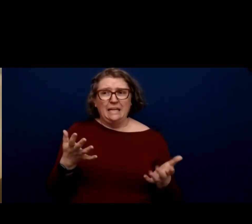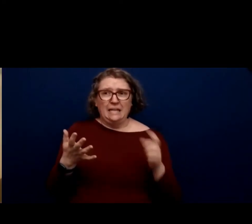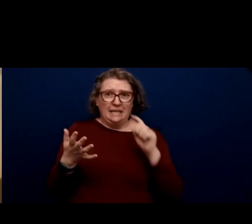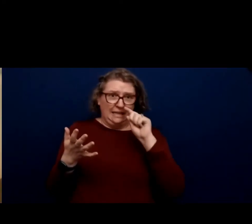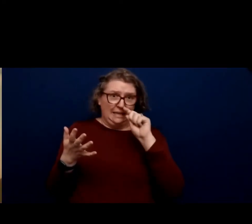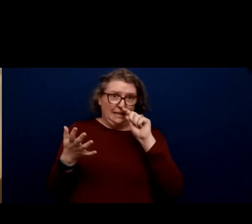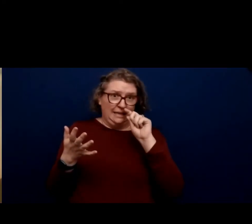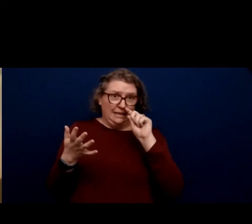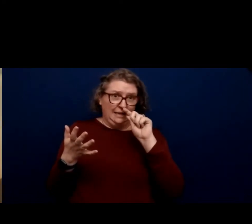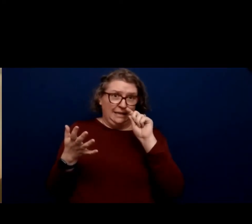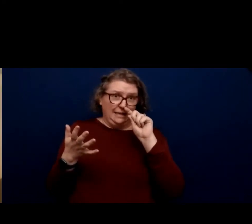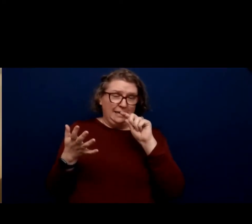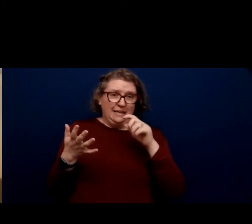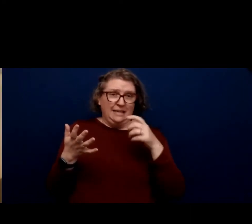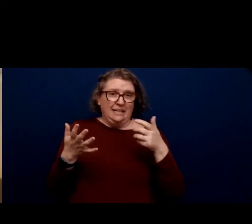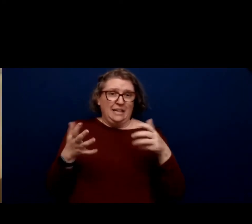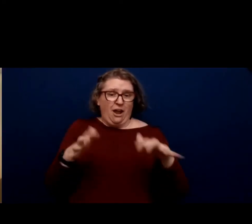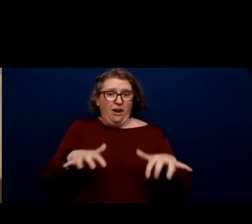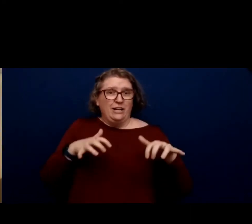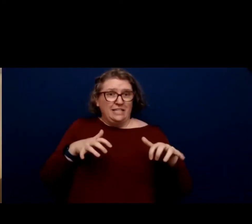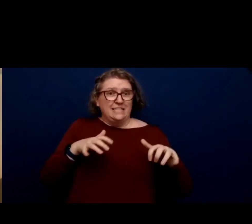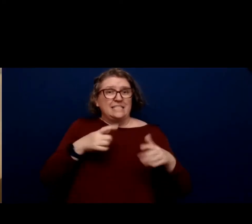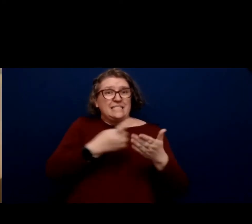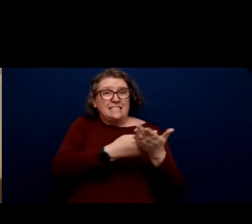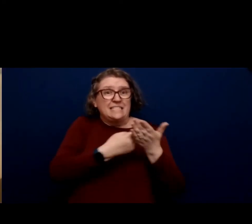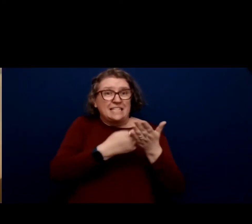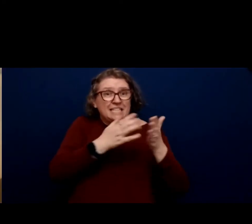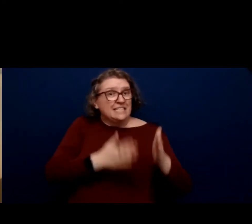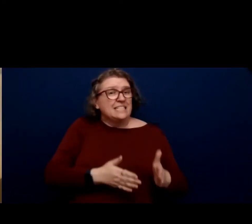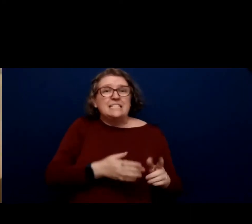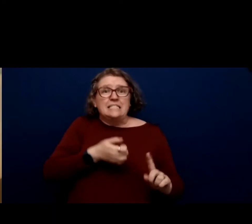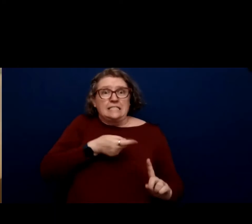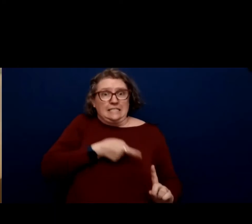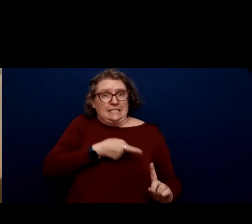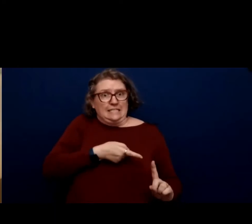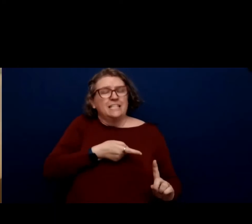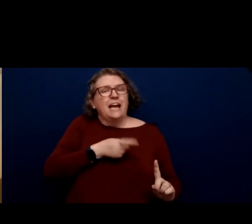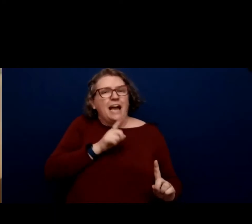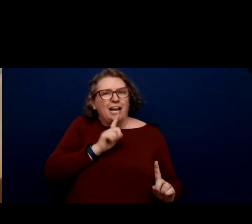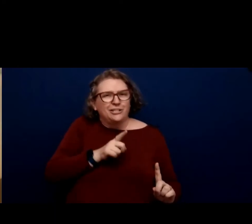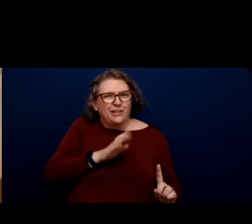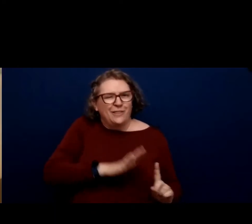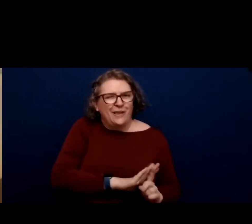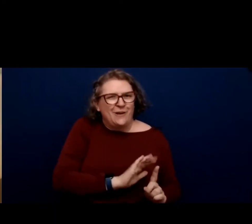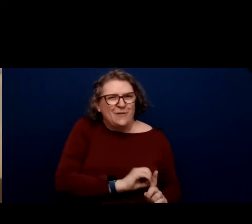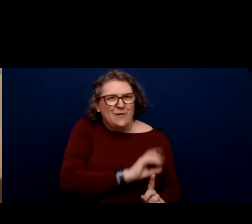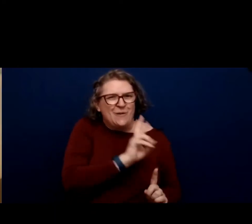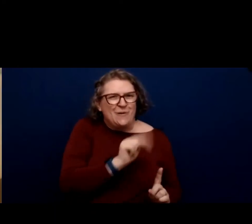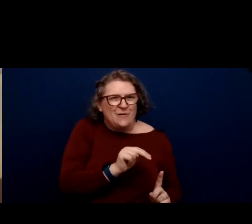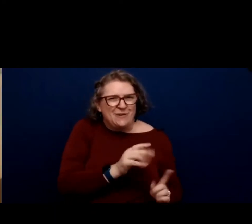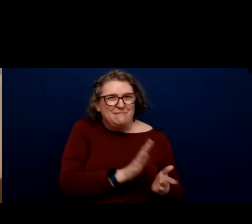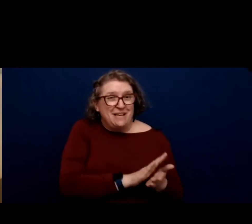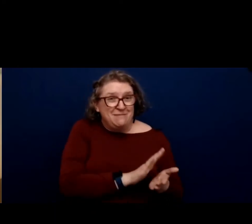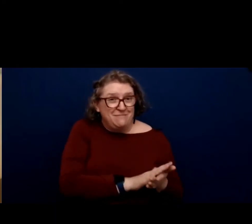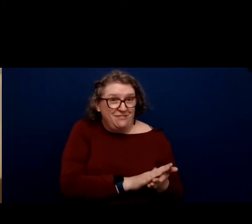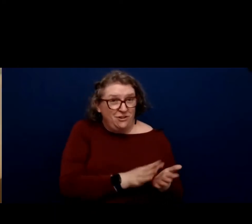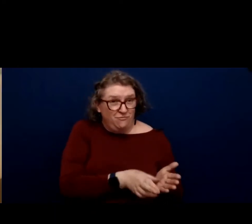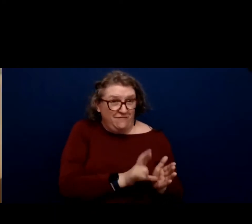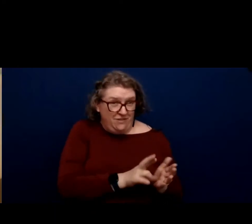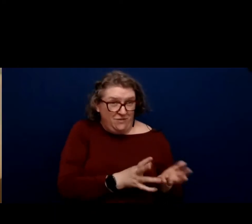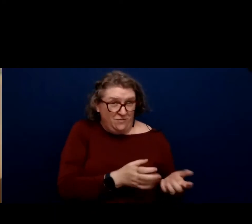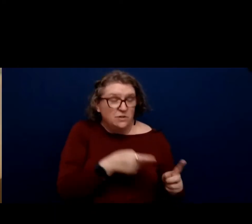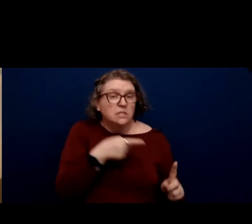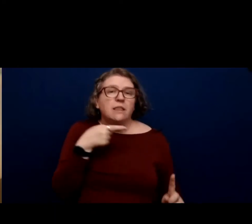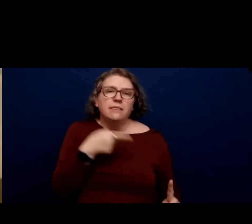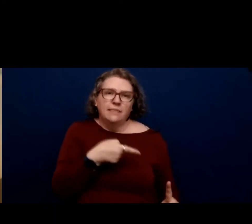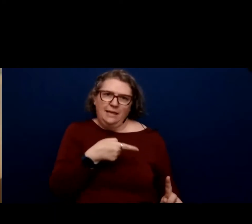their own paper and presenting their own view. So our discussants have very strongly the charge and the obligation